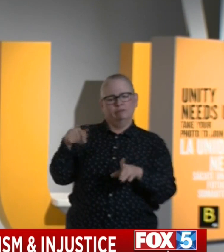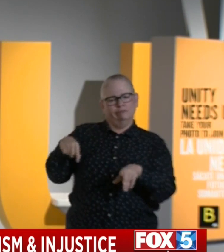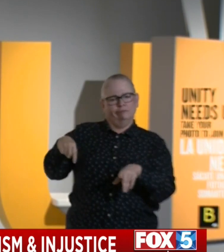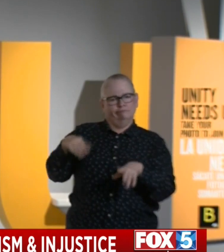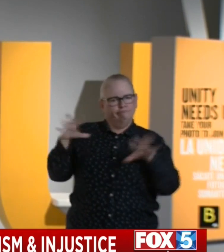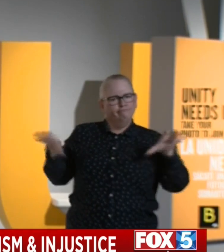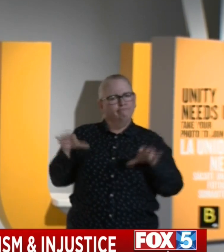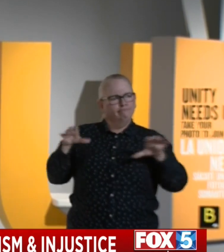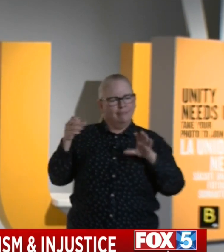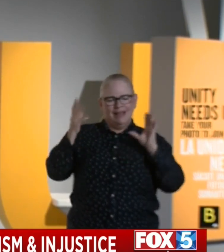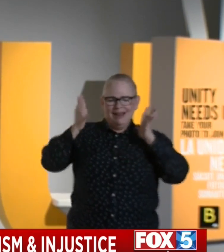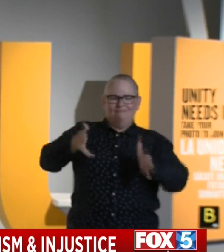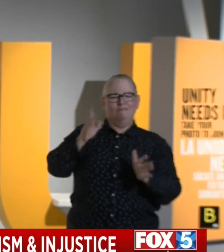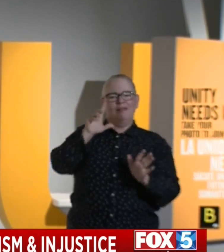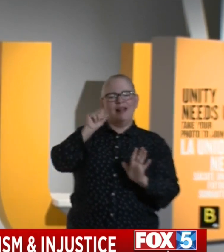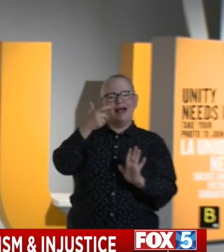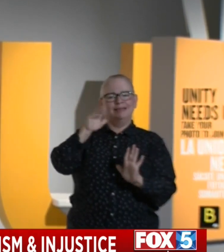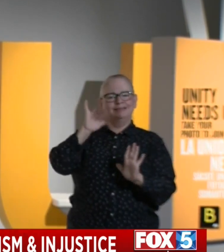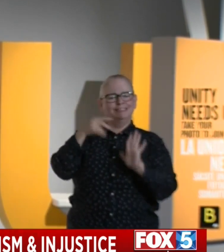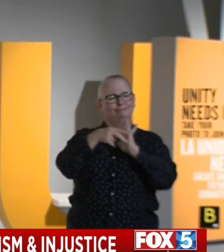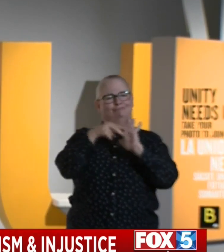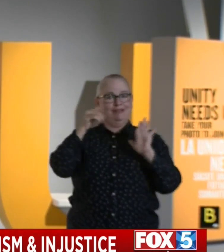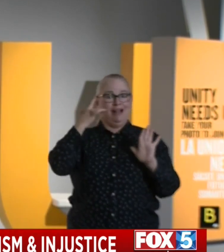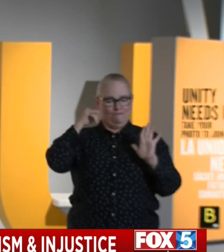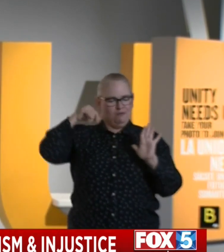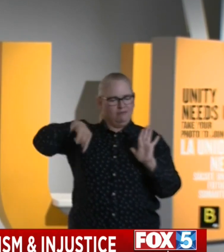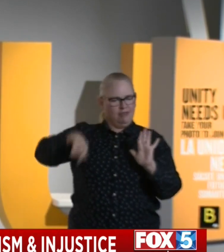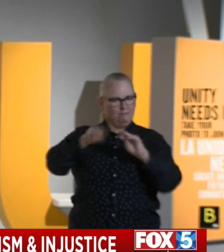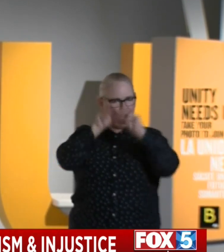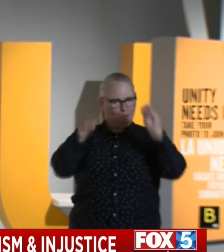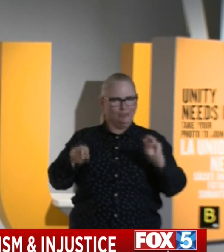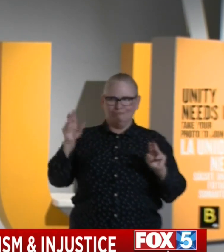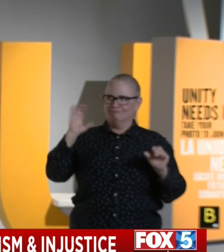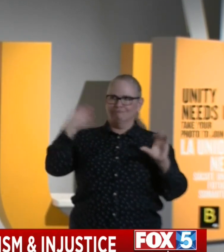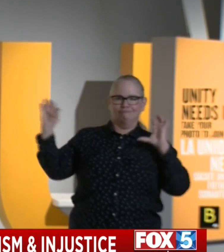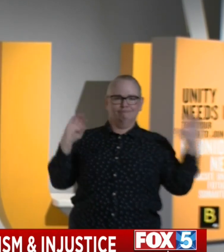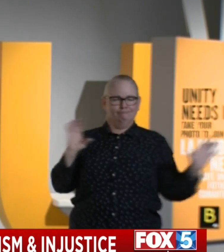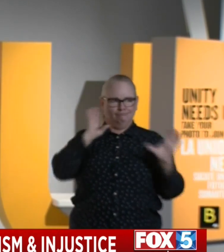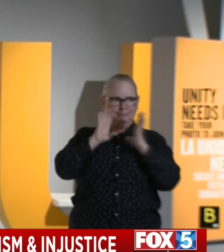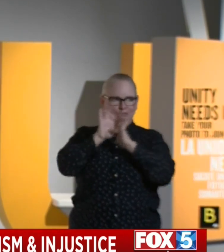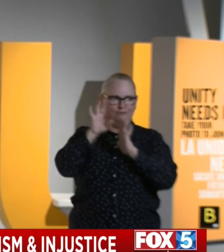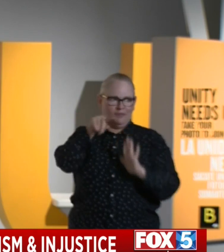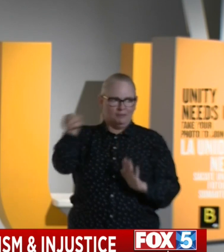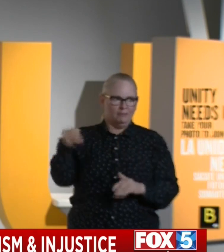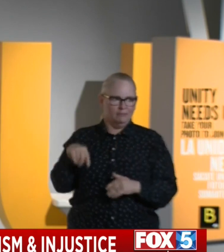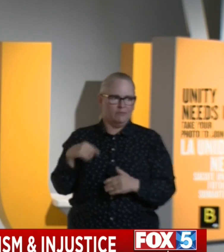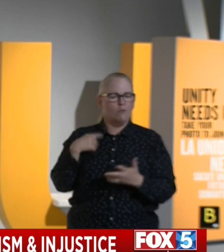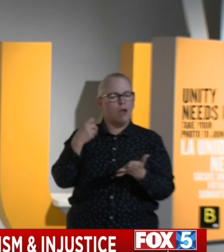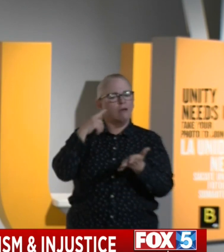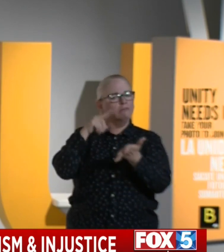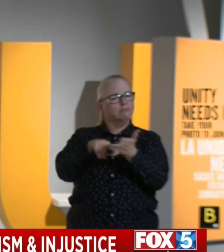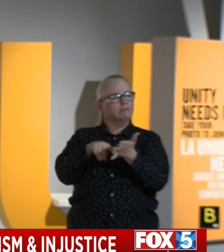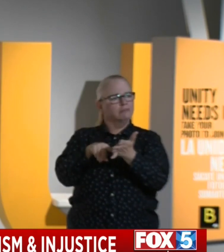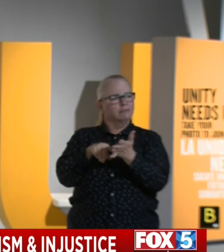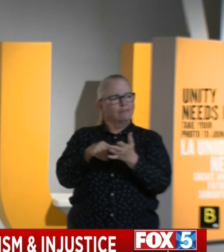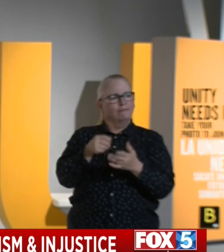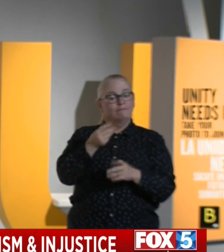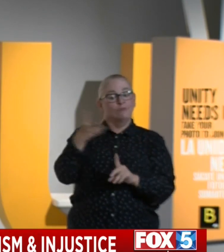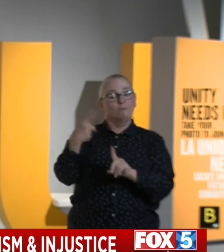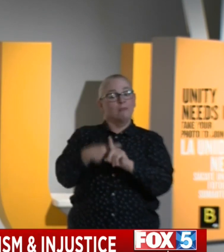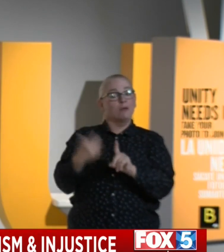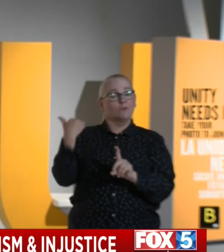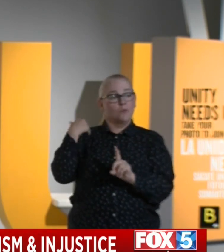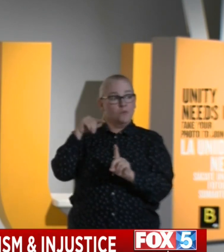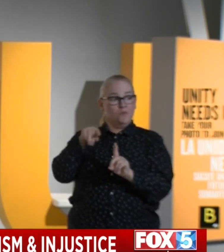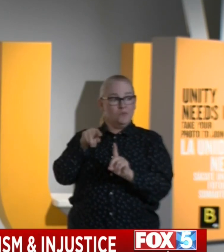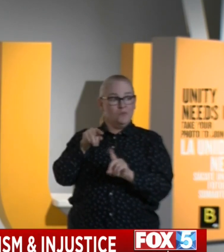here in the state of California. One of them that I had the privilege of recognizing just a few months ago was Revan